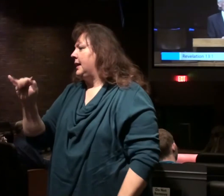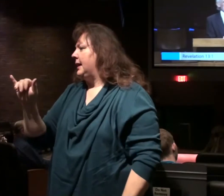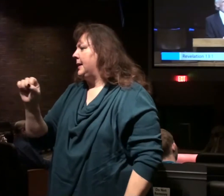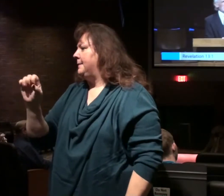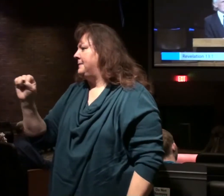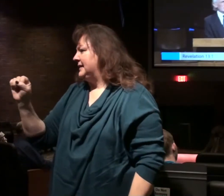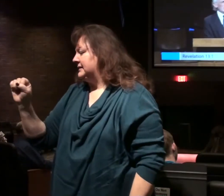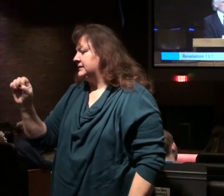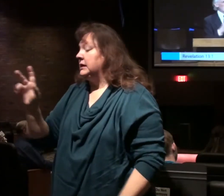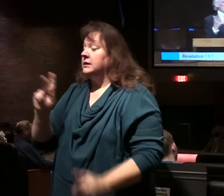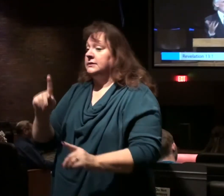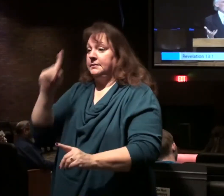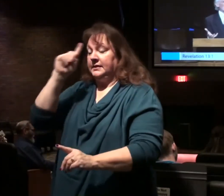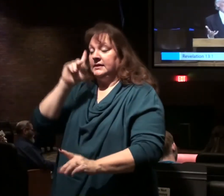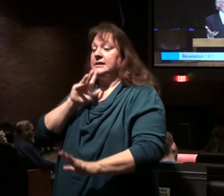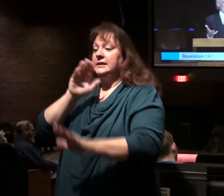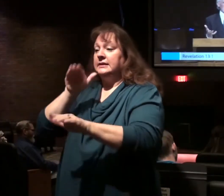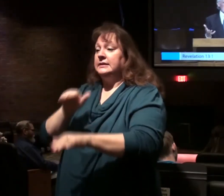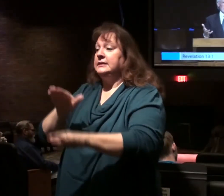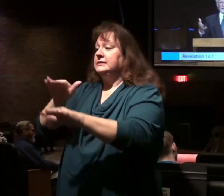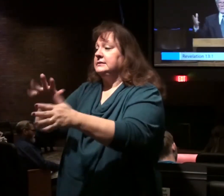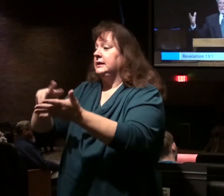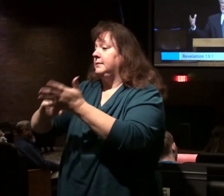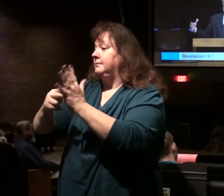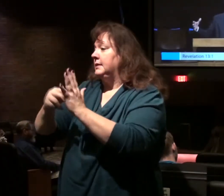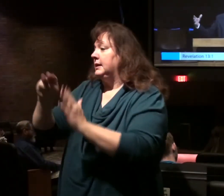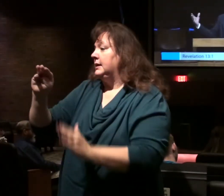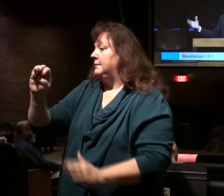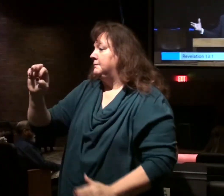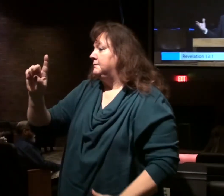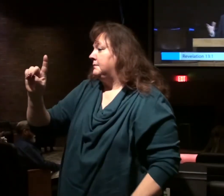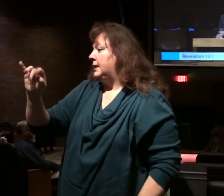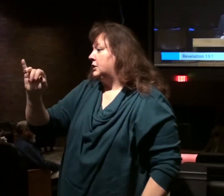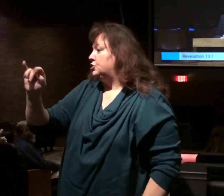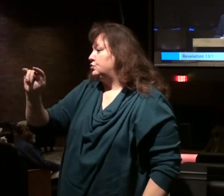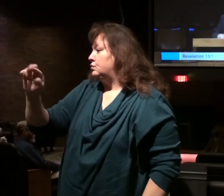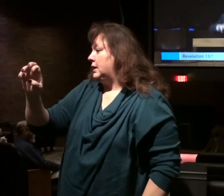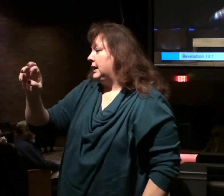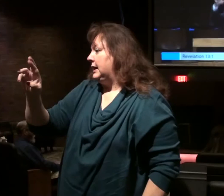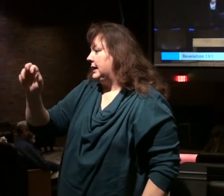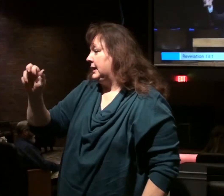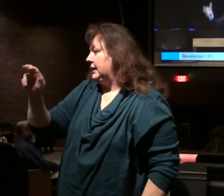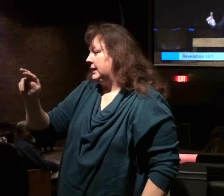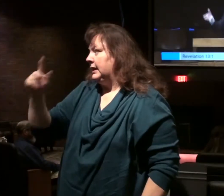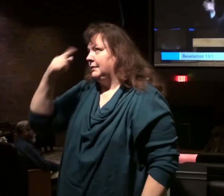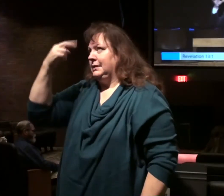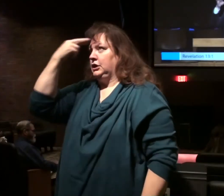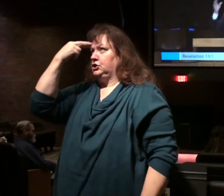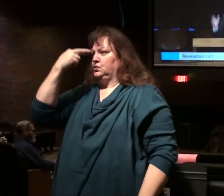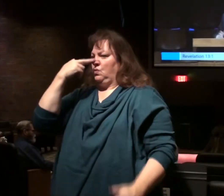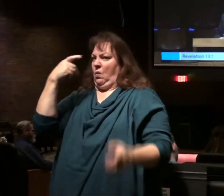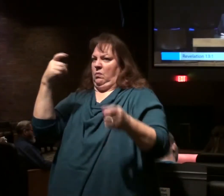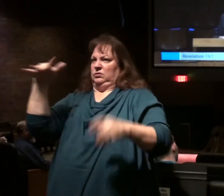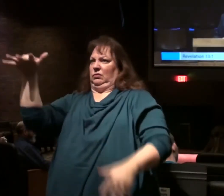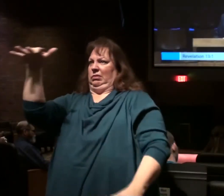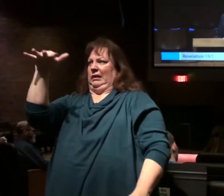Some take the sea to be the Mediterranean sea, because Rome controlled that very region around